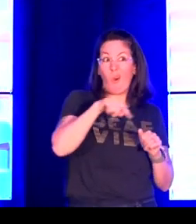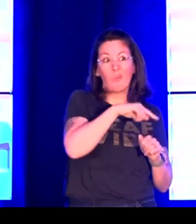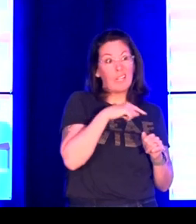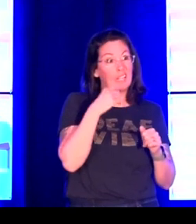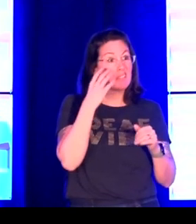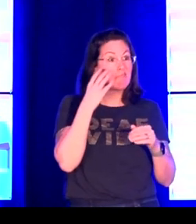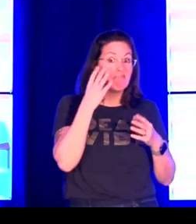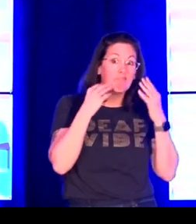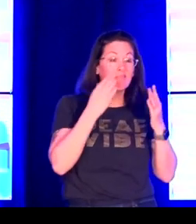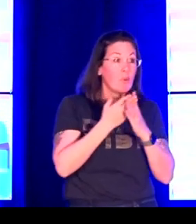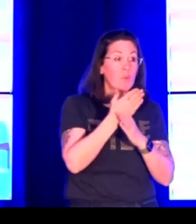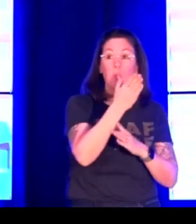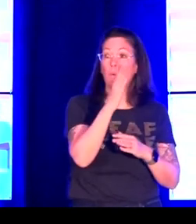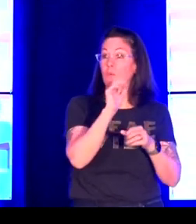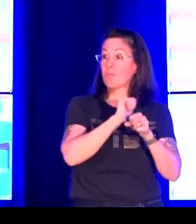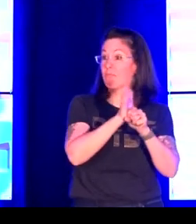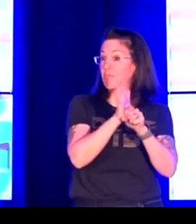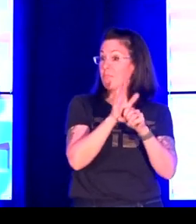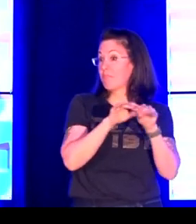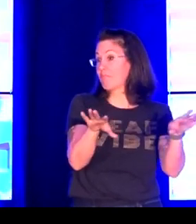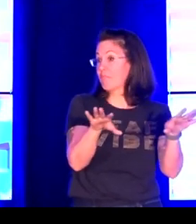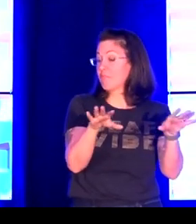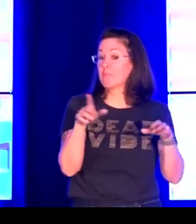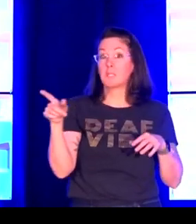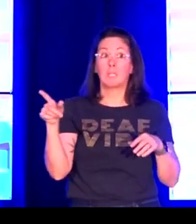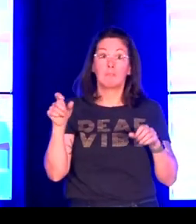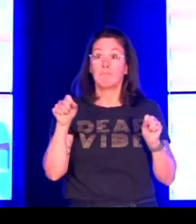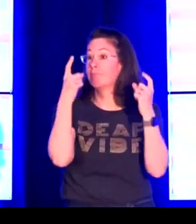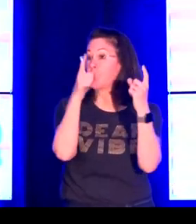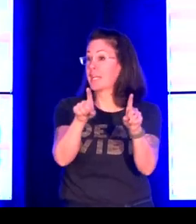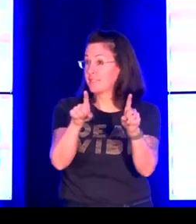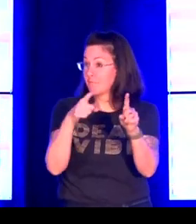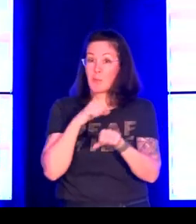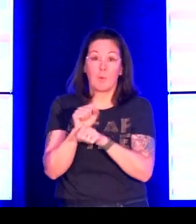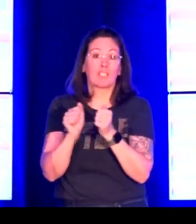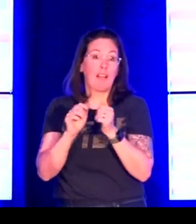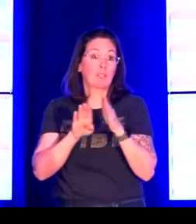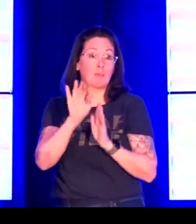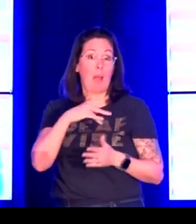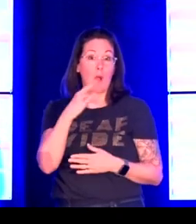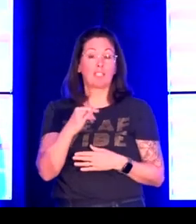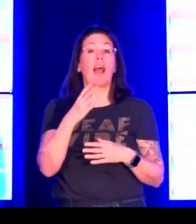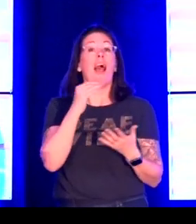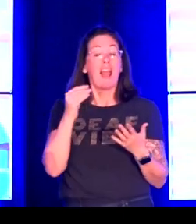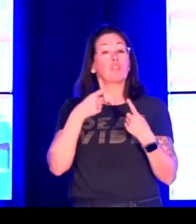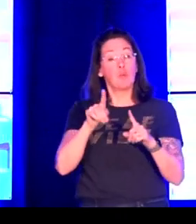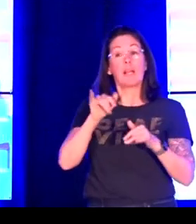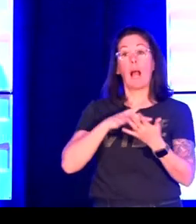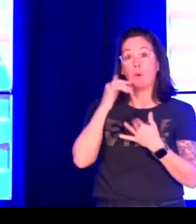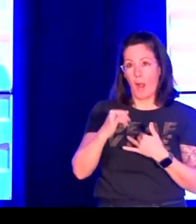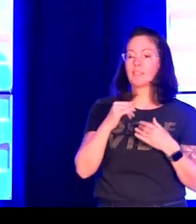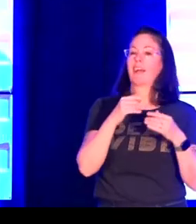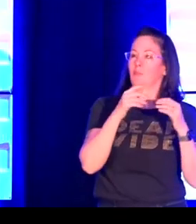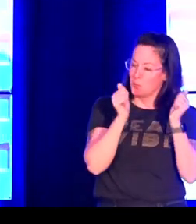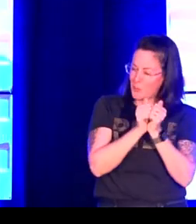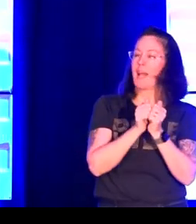do something similar for the ASL community or ASL communities and see what their pandemic experiences have been. They